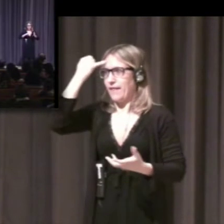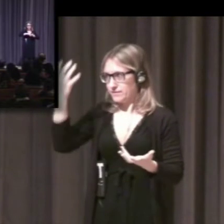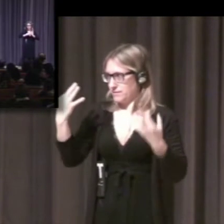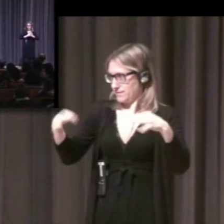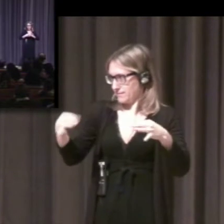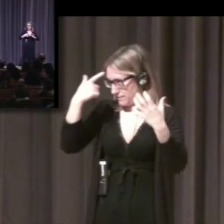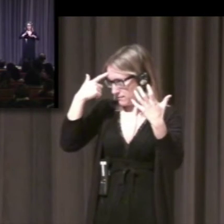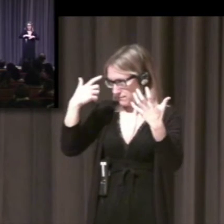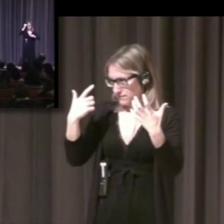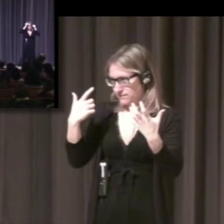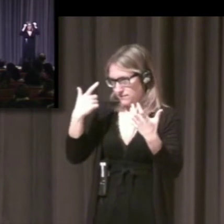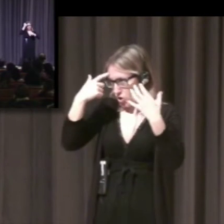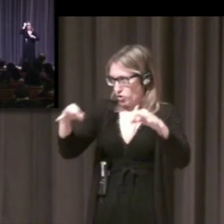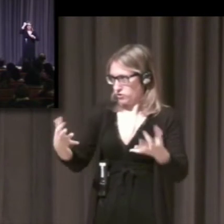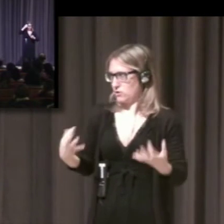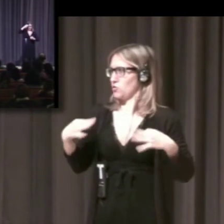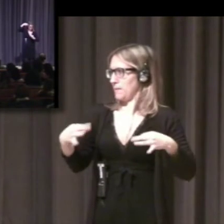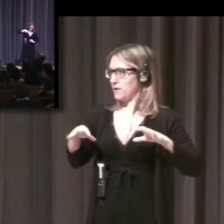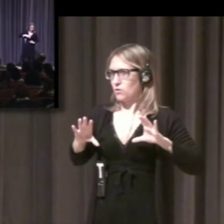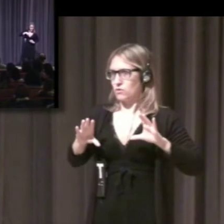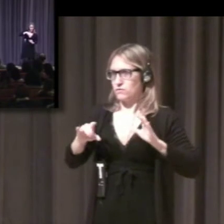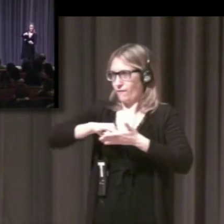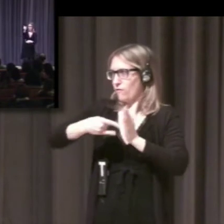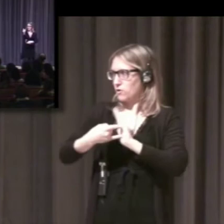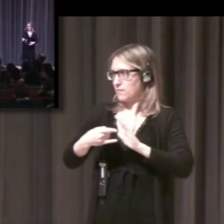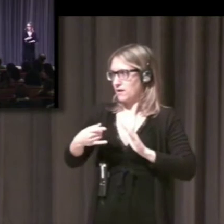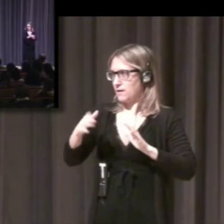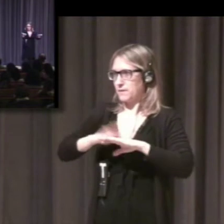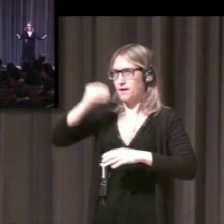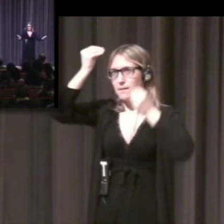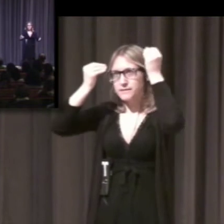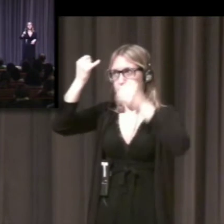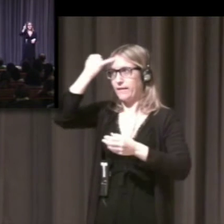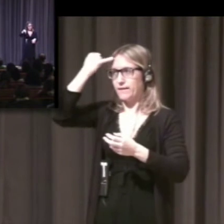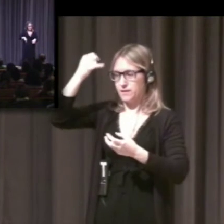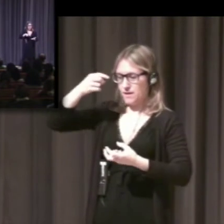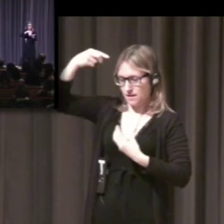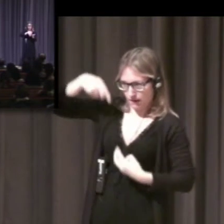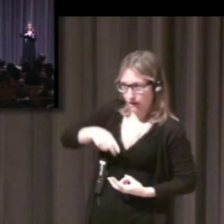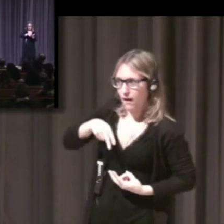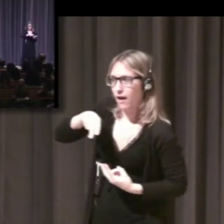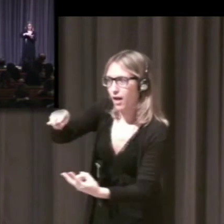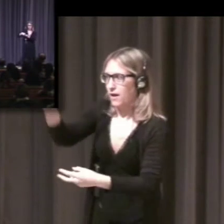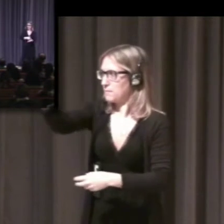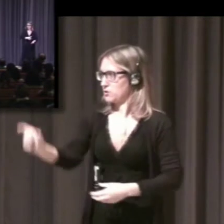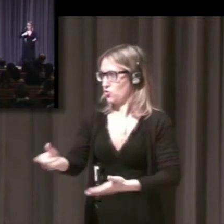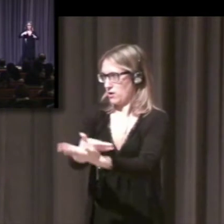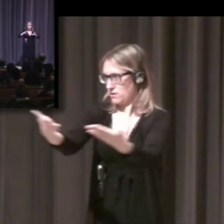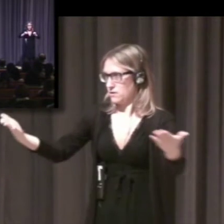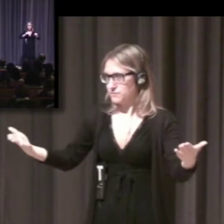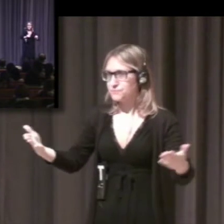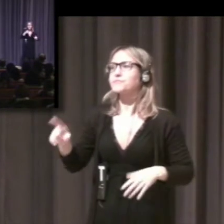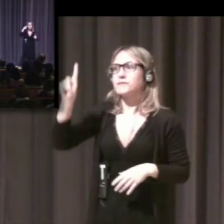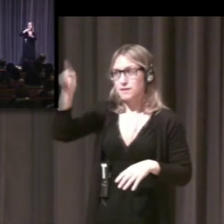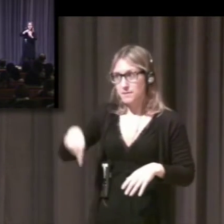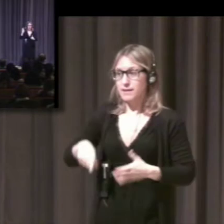Also, you use language to understand the ideas and thoughts of the